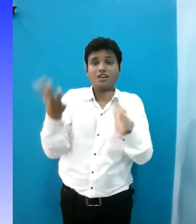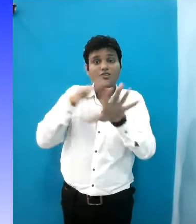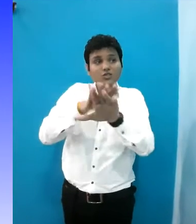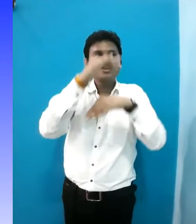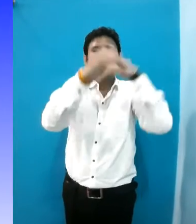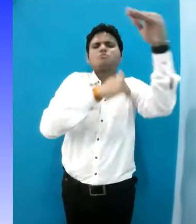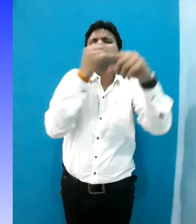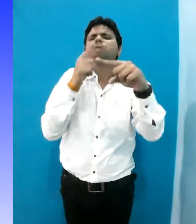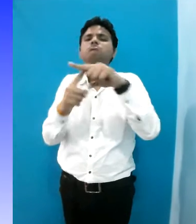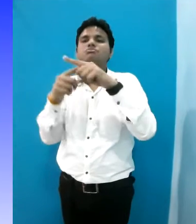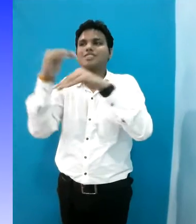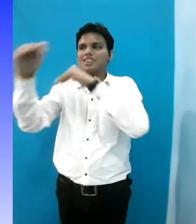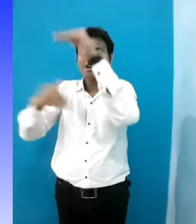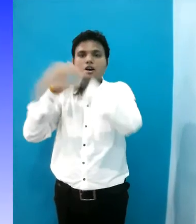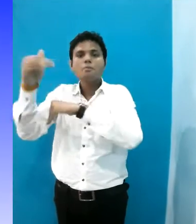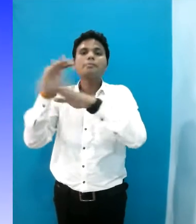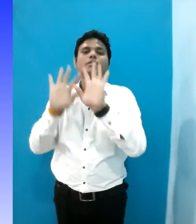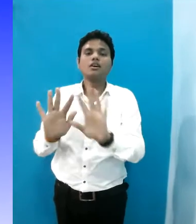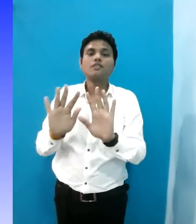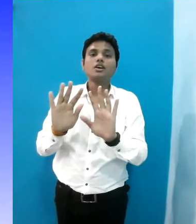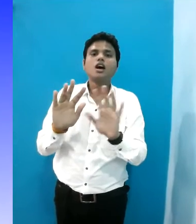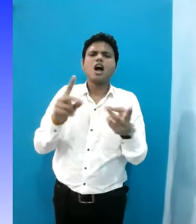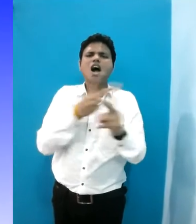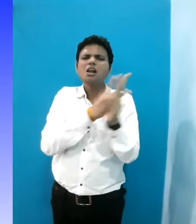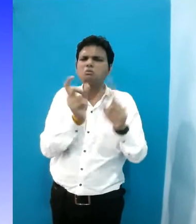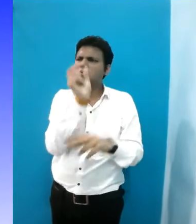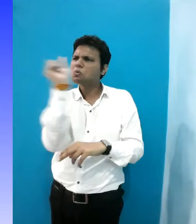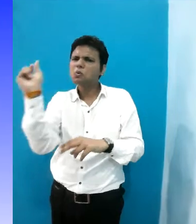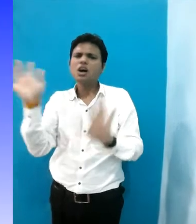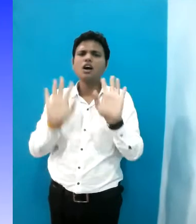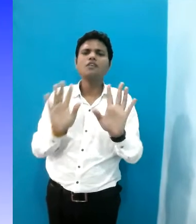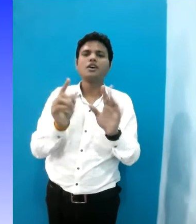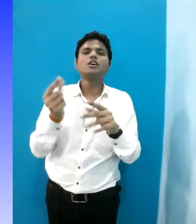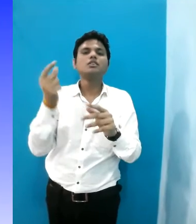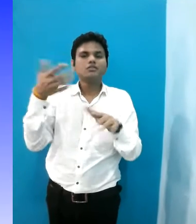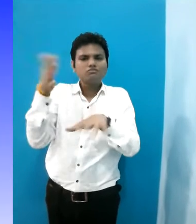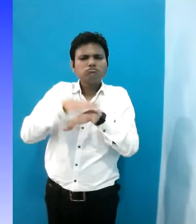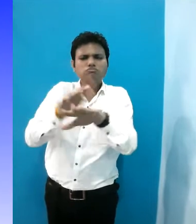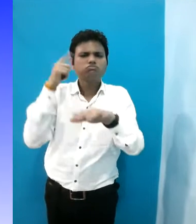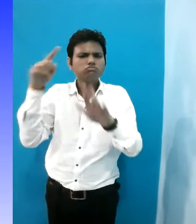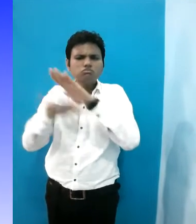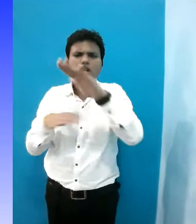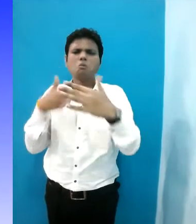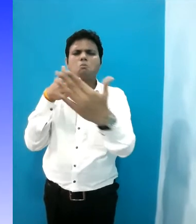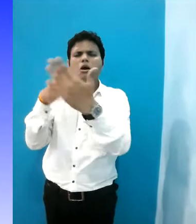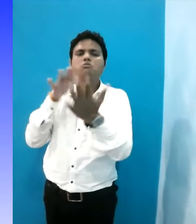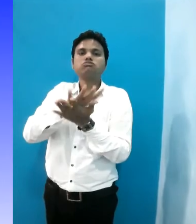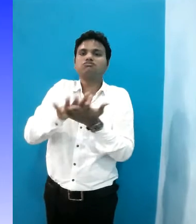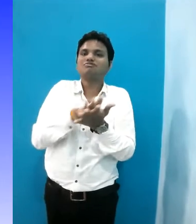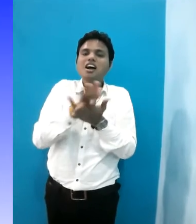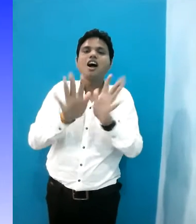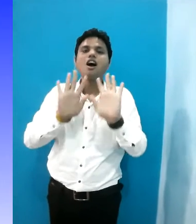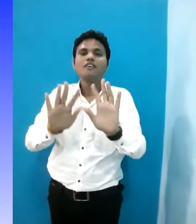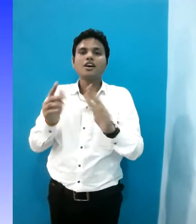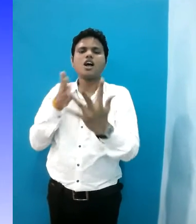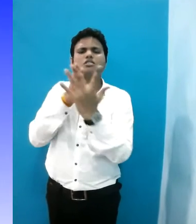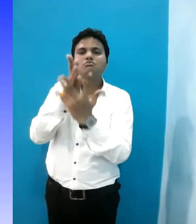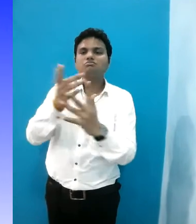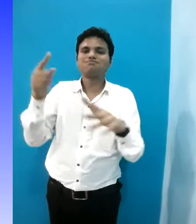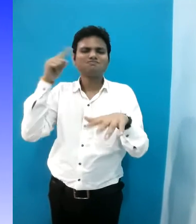inclusive growth and development. The terms synonymous to universal design, barrier-free design,